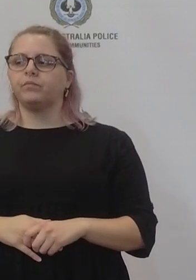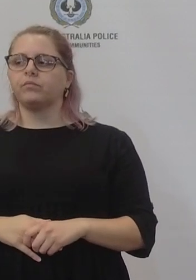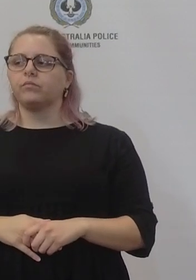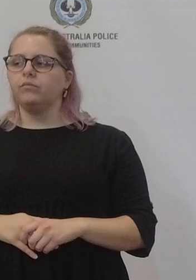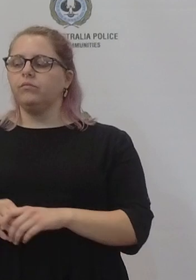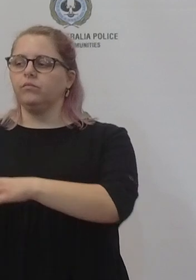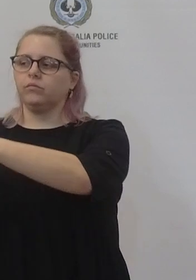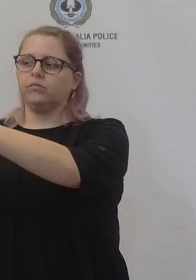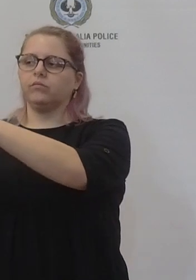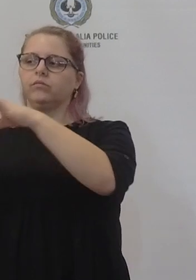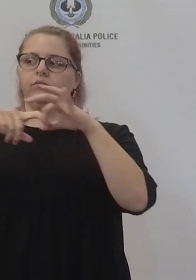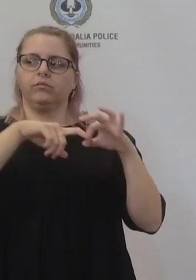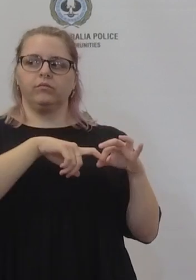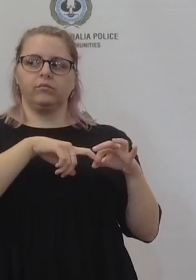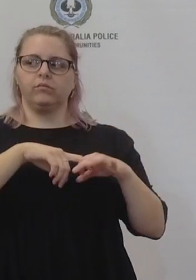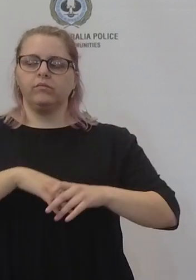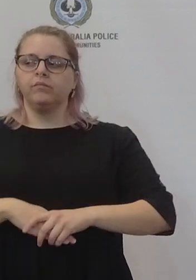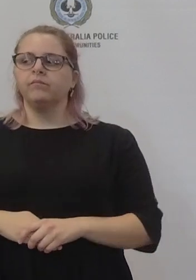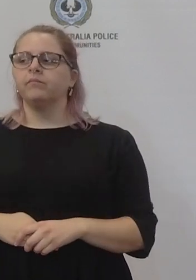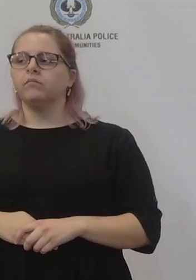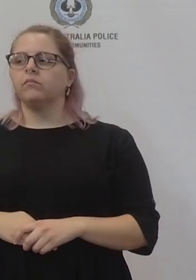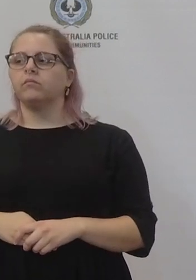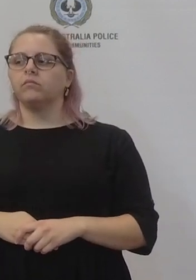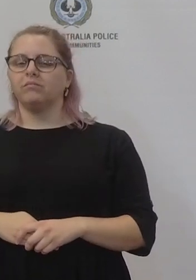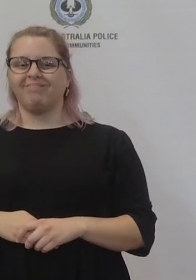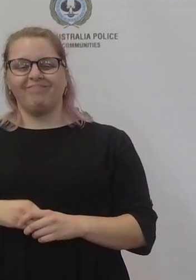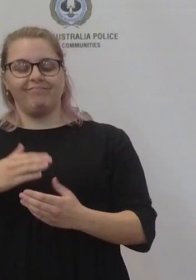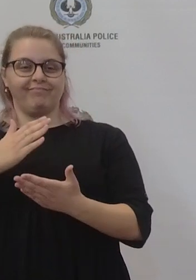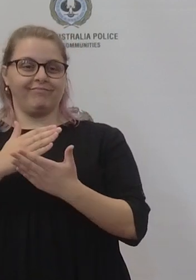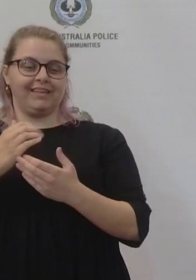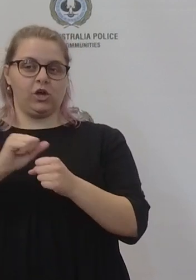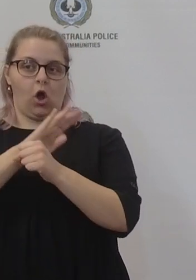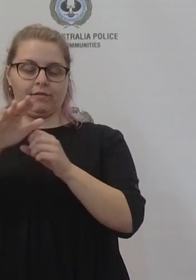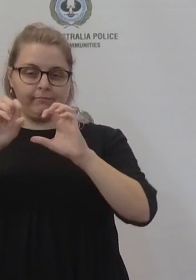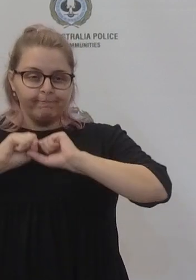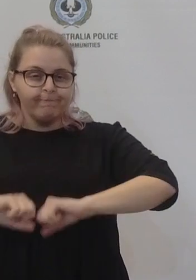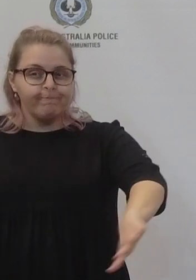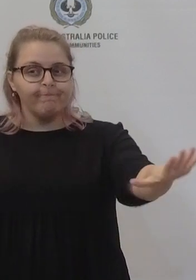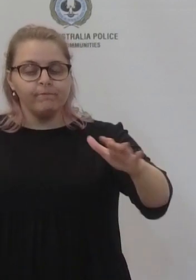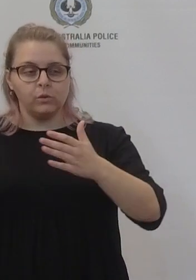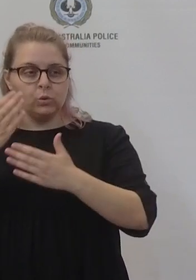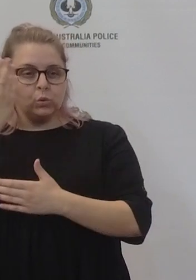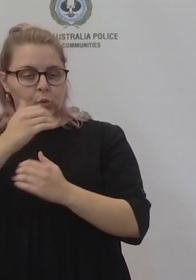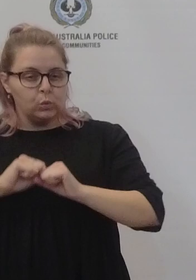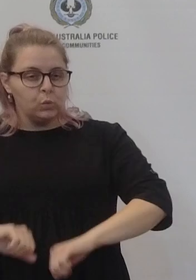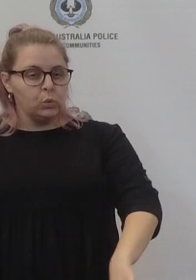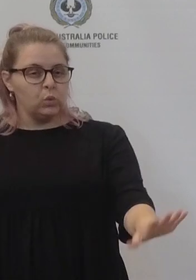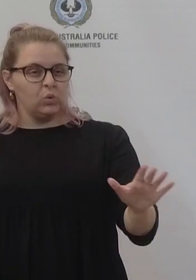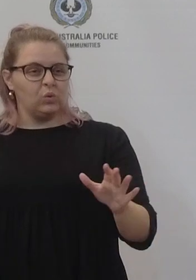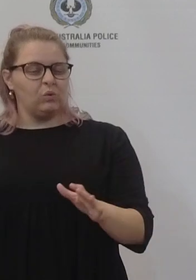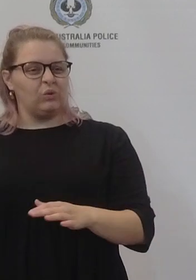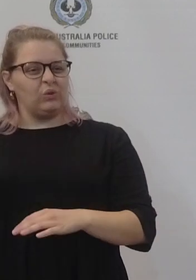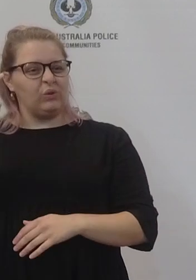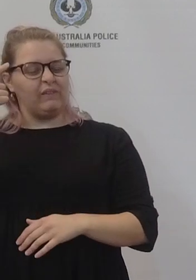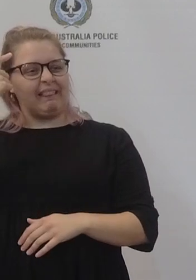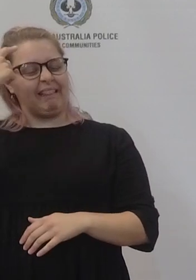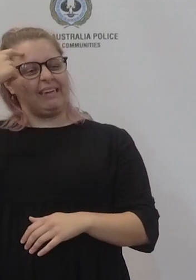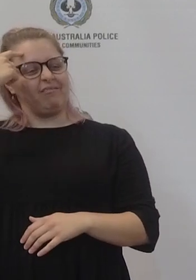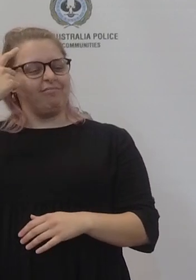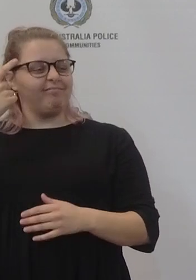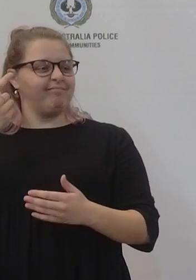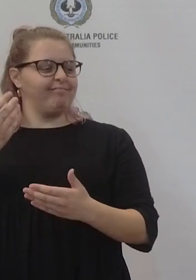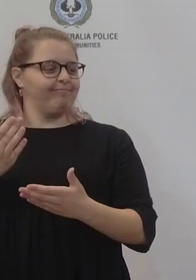been ripping through schools so is it just for show to have these rules on teachers a little bit who aren't vaccinated coming back in the classroom or do think